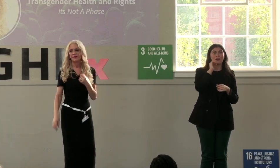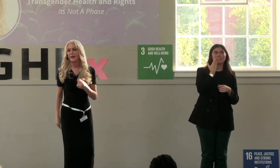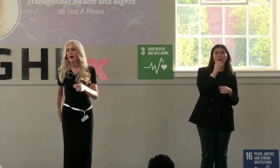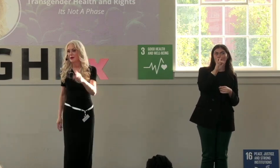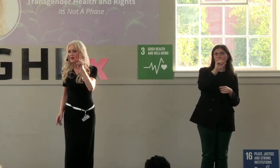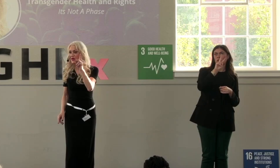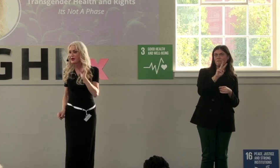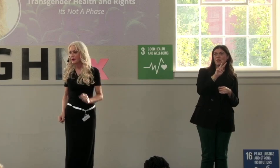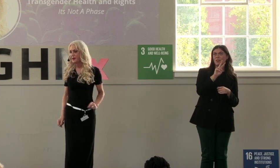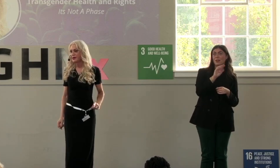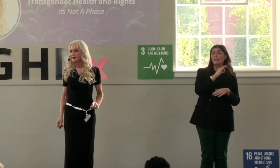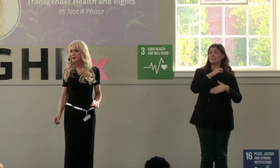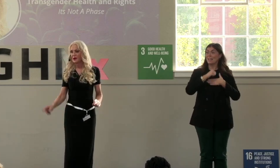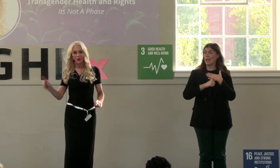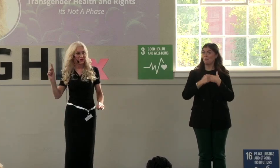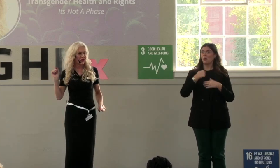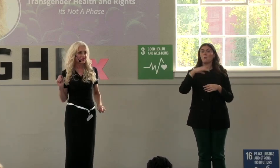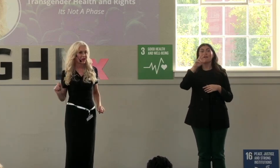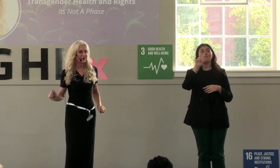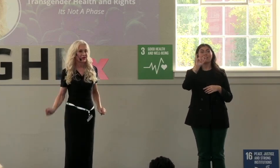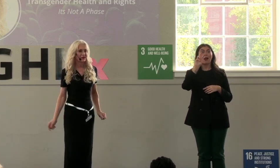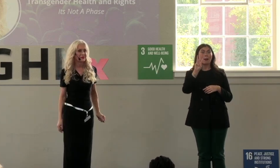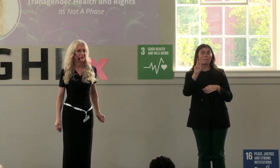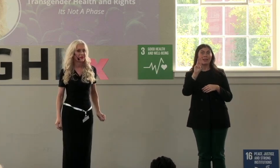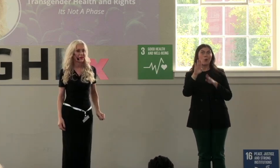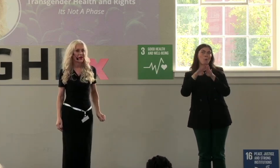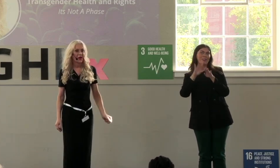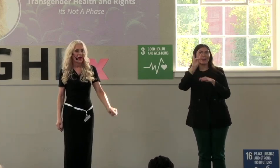I am a VIP with HID.